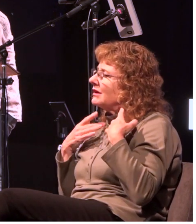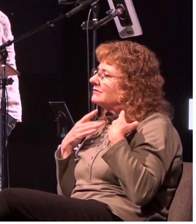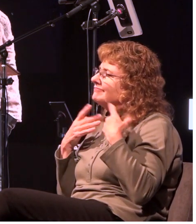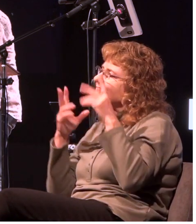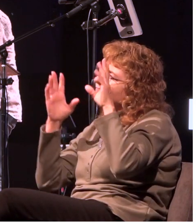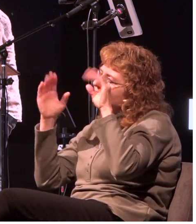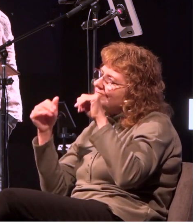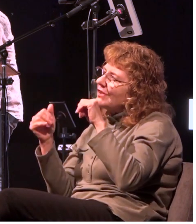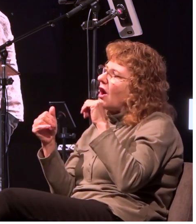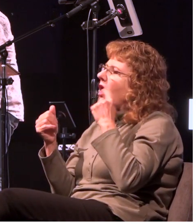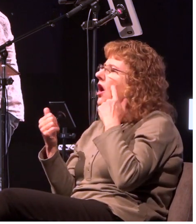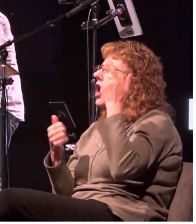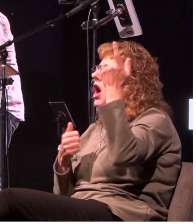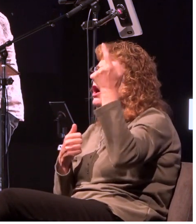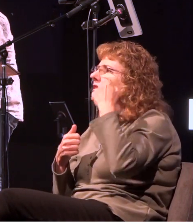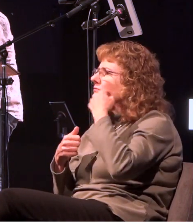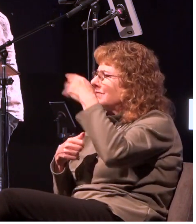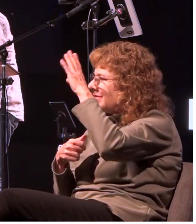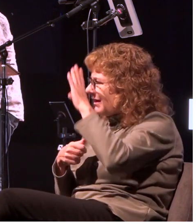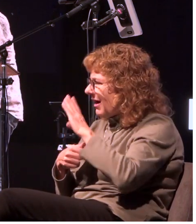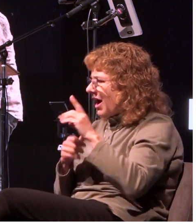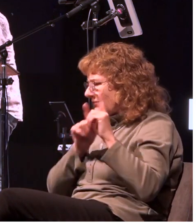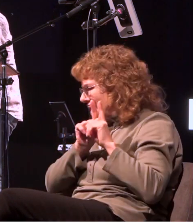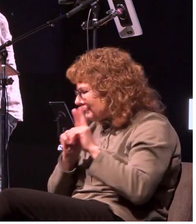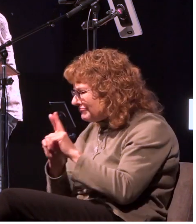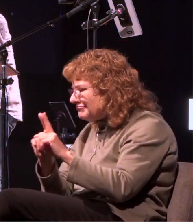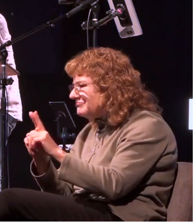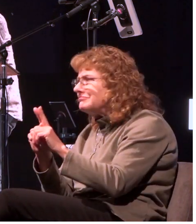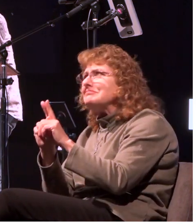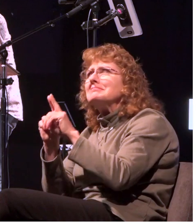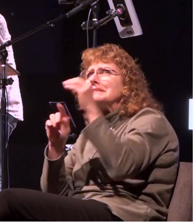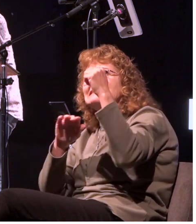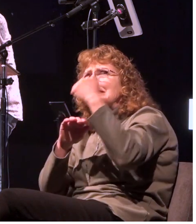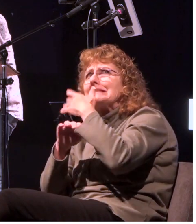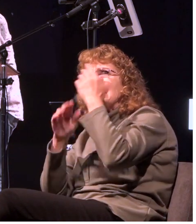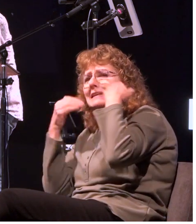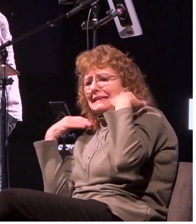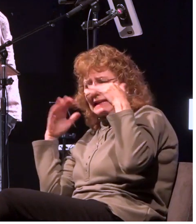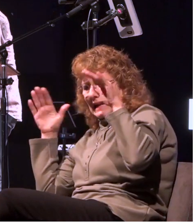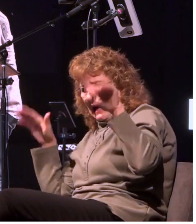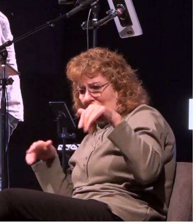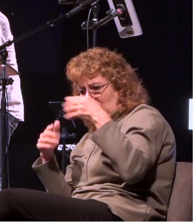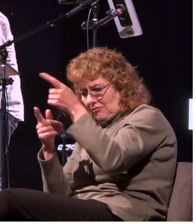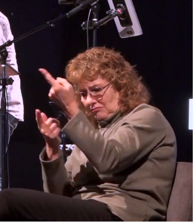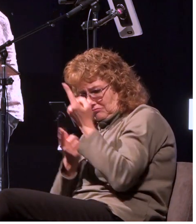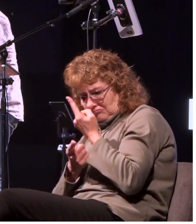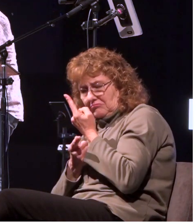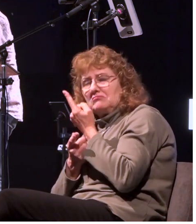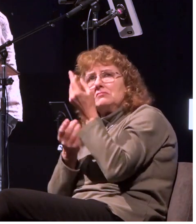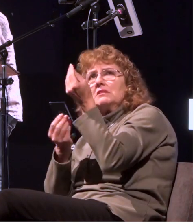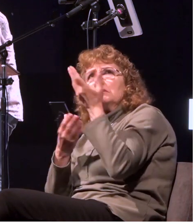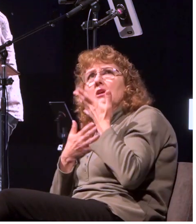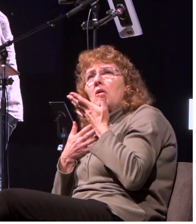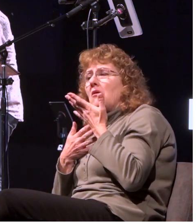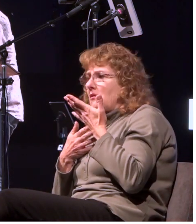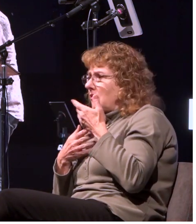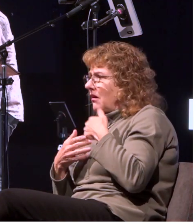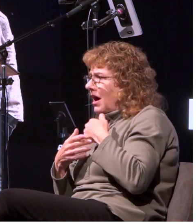ship for god stood by me or you know an angel uh of god uh to whom i belong whom i serve